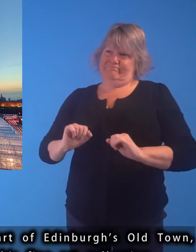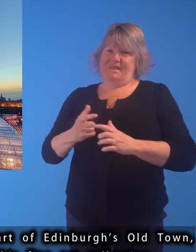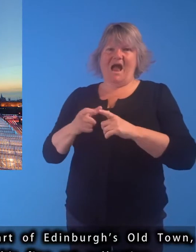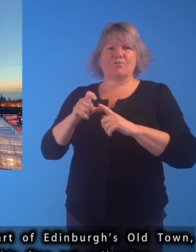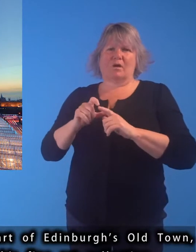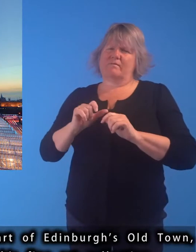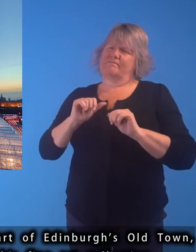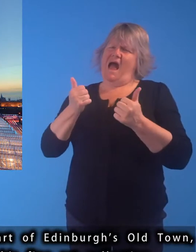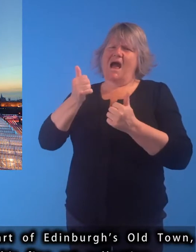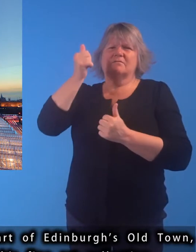art collection.